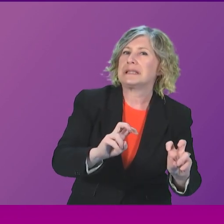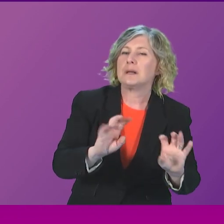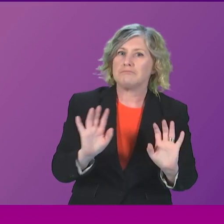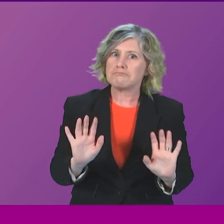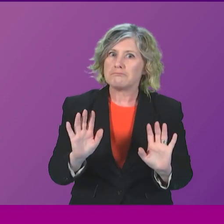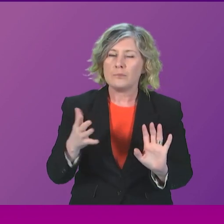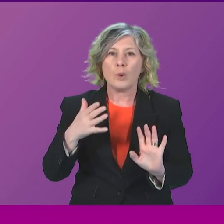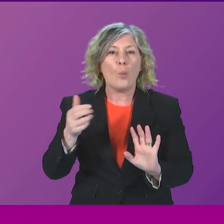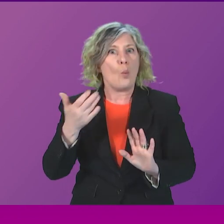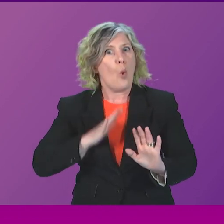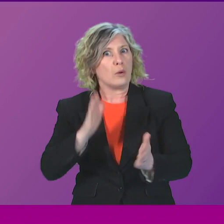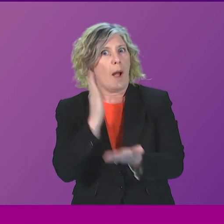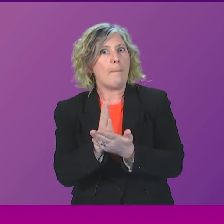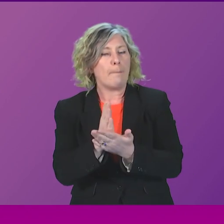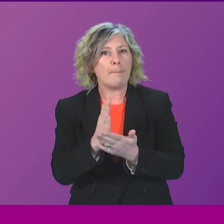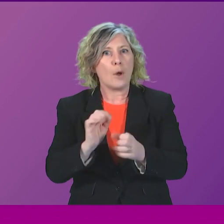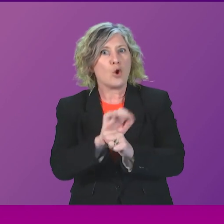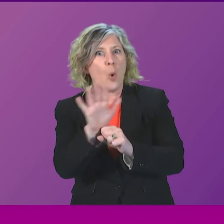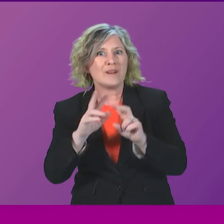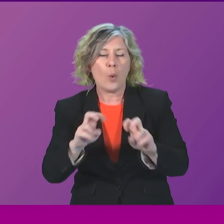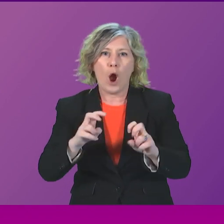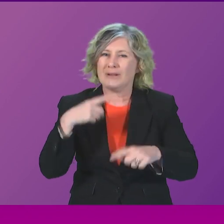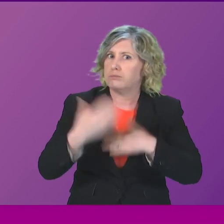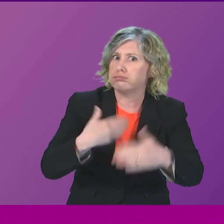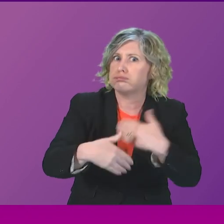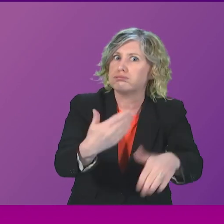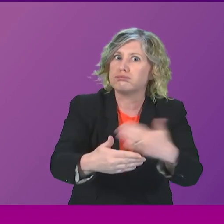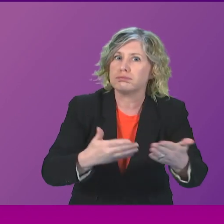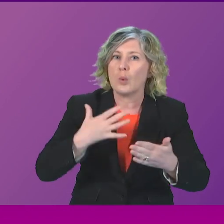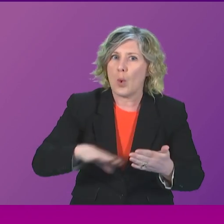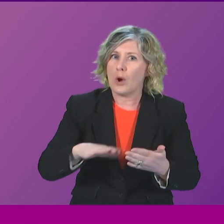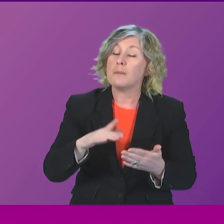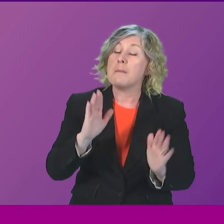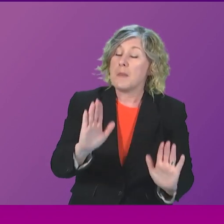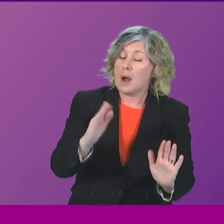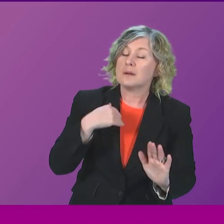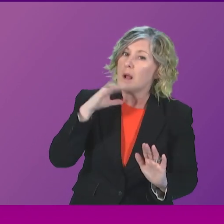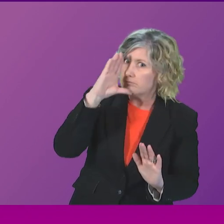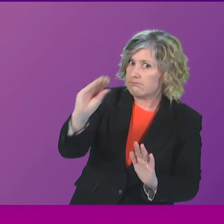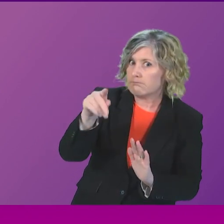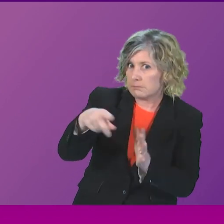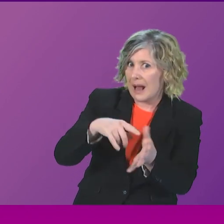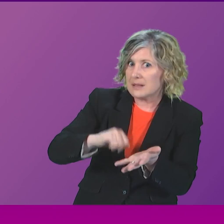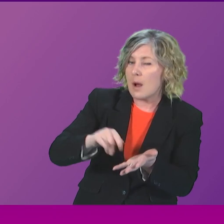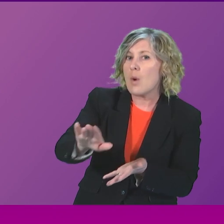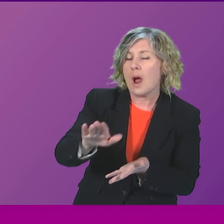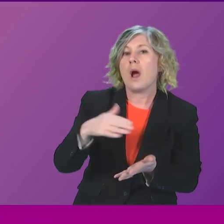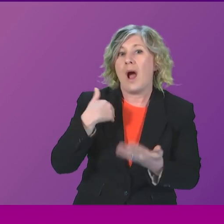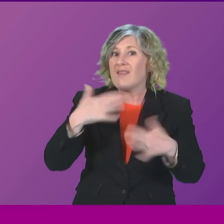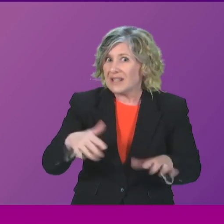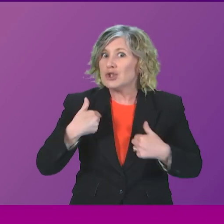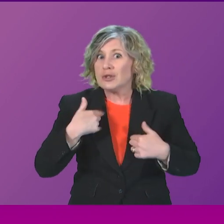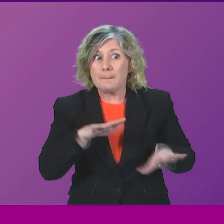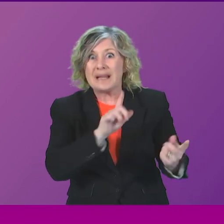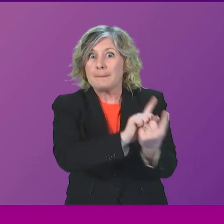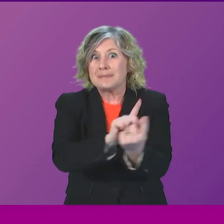want the COVID inquiry to be delivered at speed. But what I will say to Anna Sarwa is, having met the bereaved families